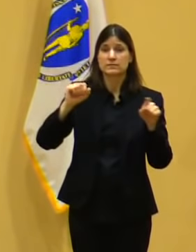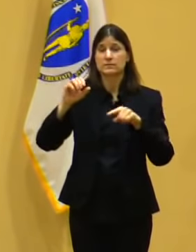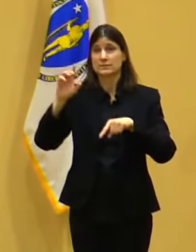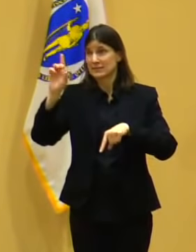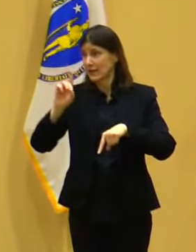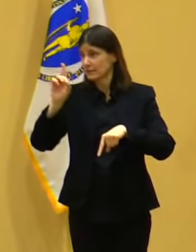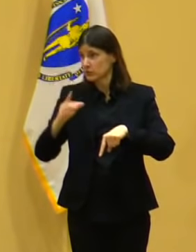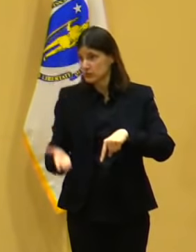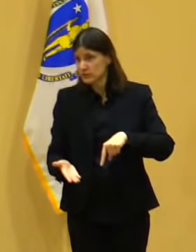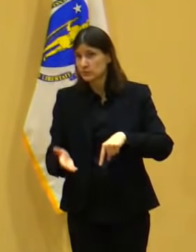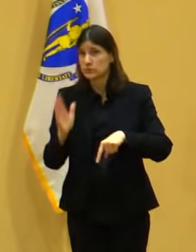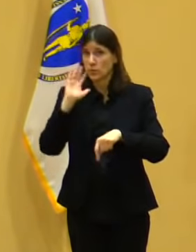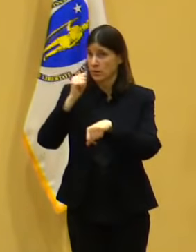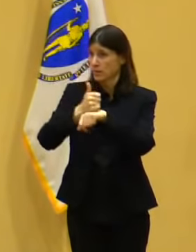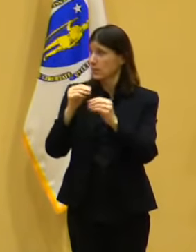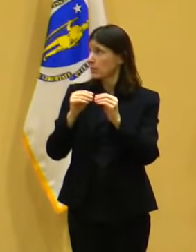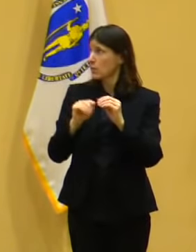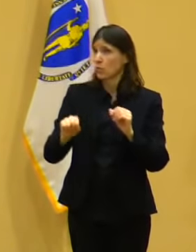So,